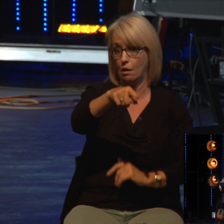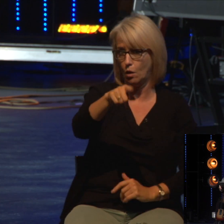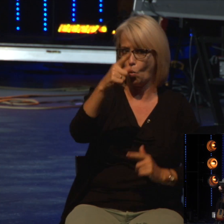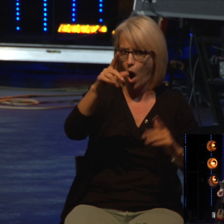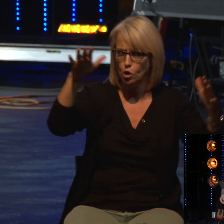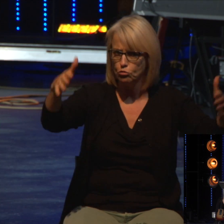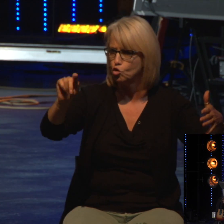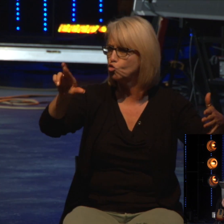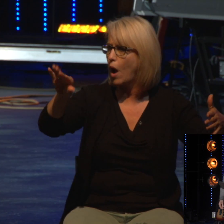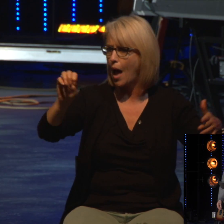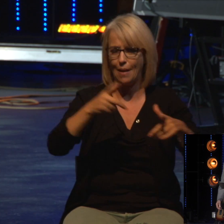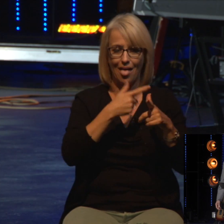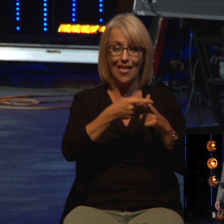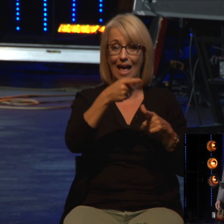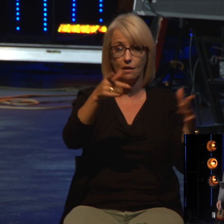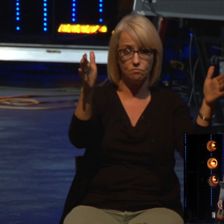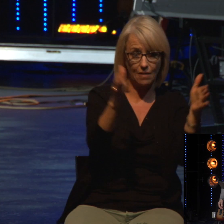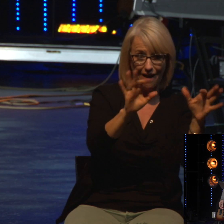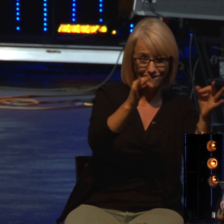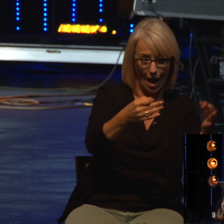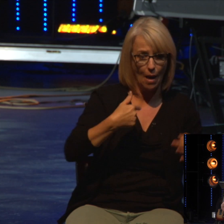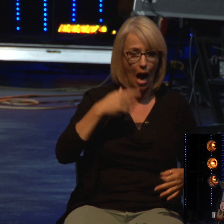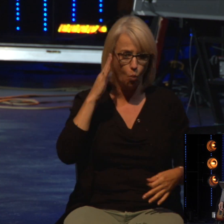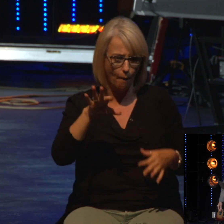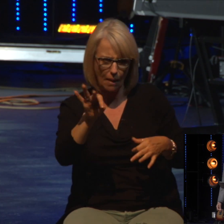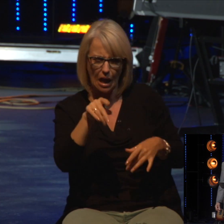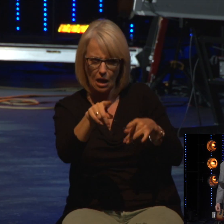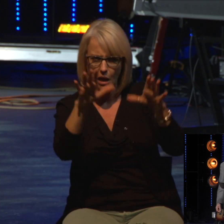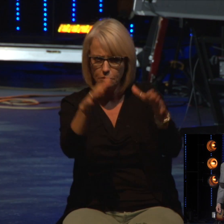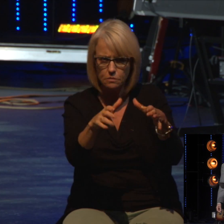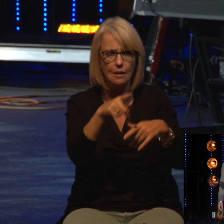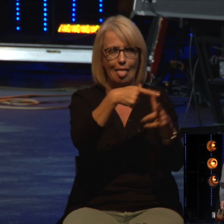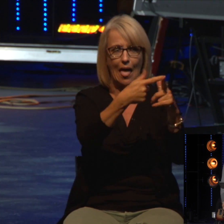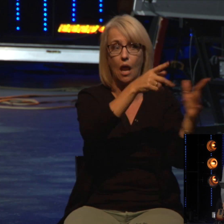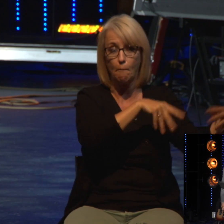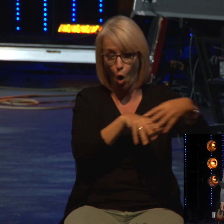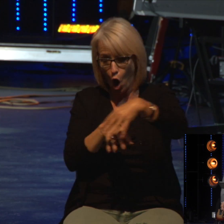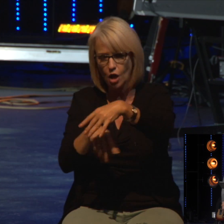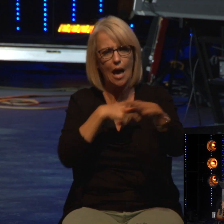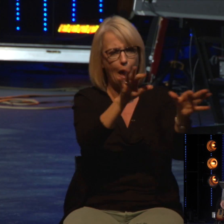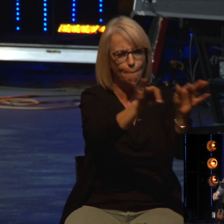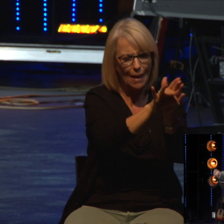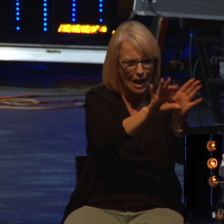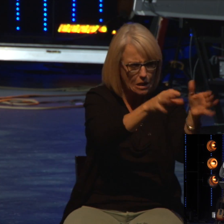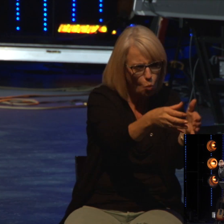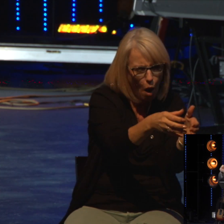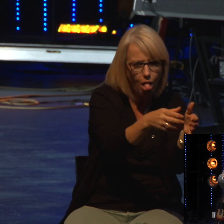And you have that clan march in front of me, and I'll pick a family. And God said, you have that family march in front of me, and I'll pick out the